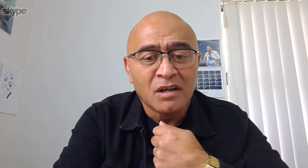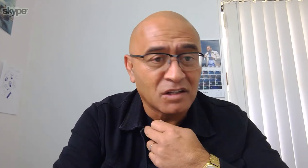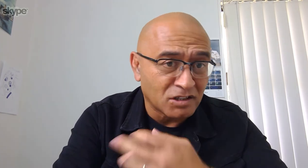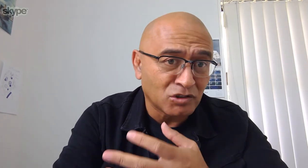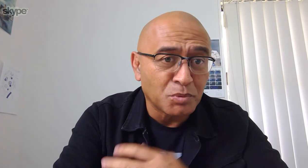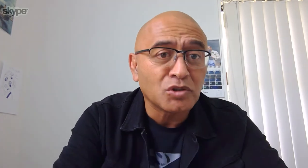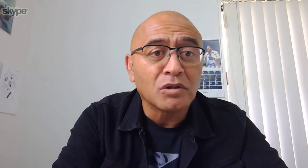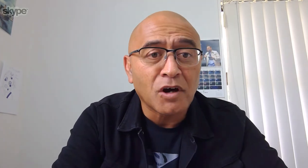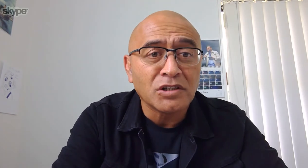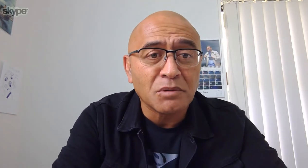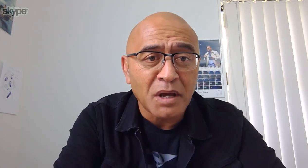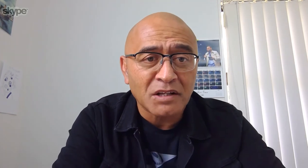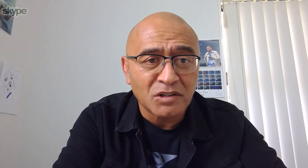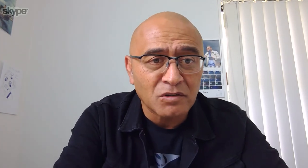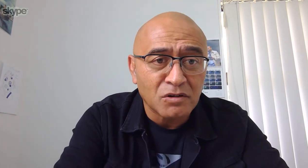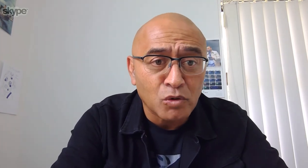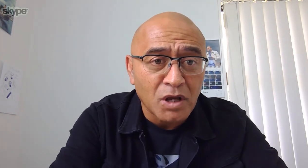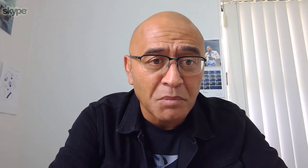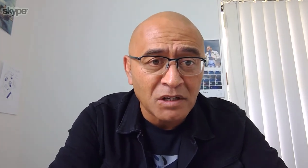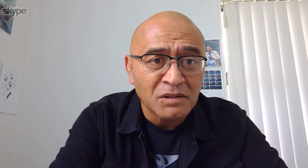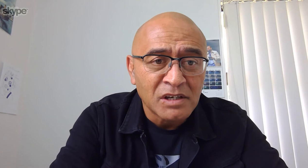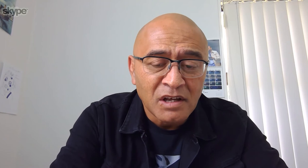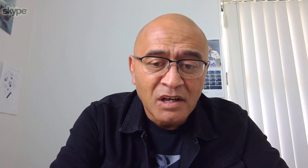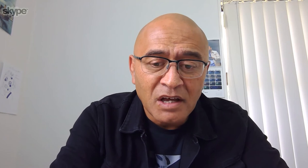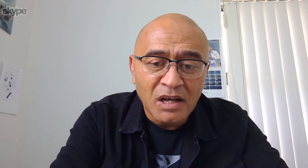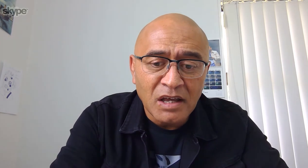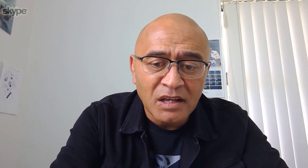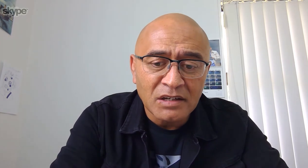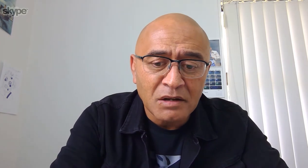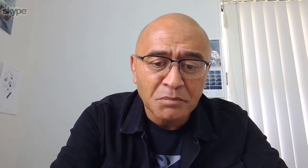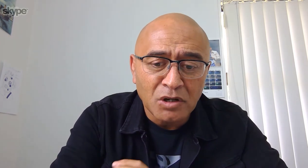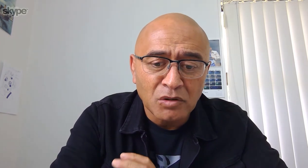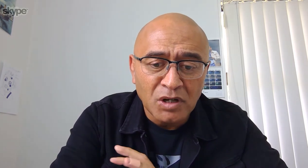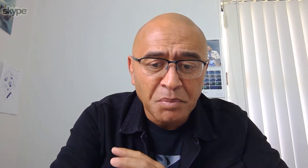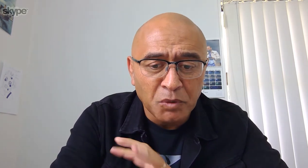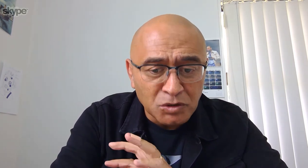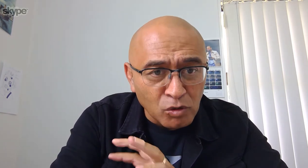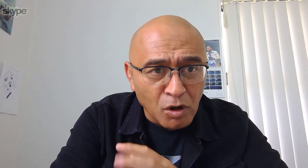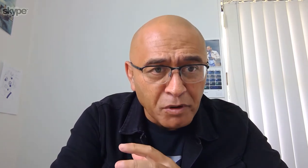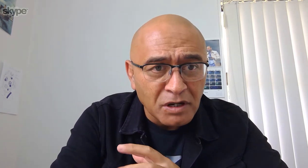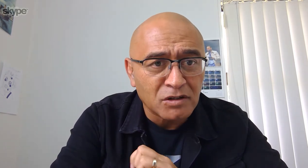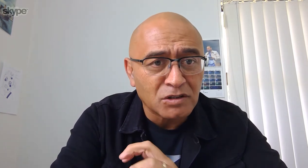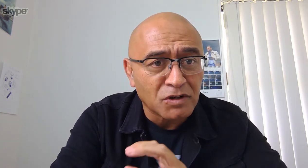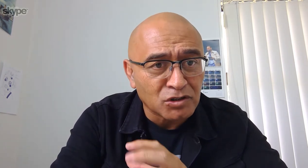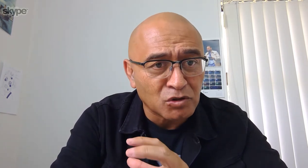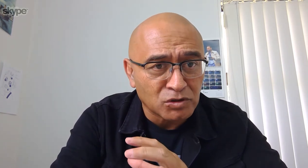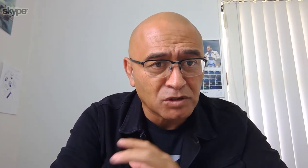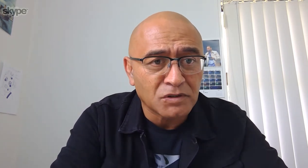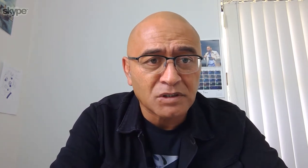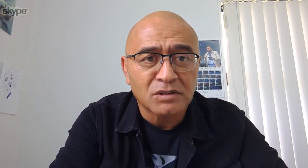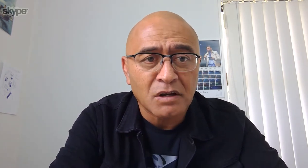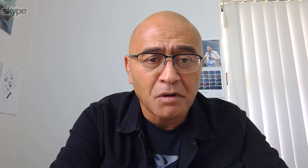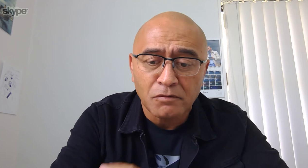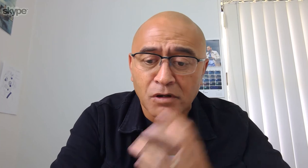bank, the distribution of hygiene packs, they're all coming in. And so, you know, but we're still operating in terms of our social